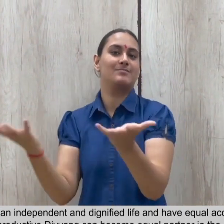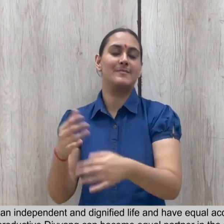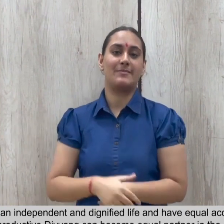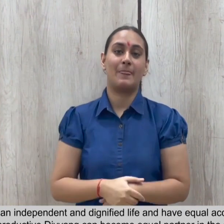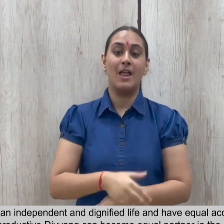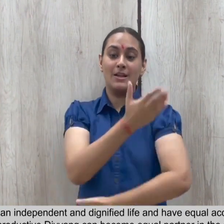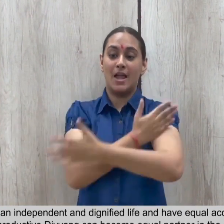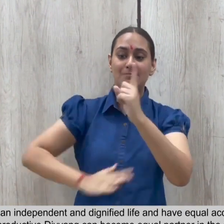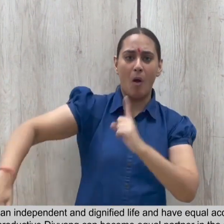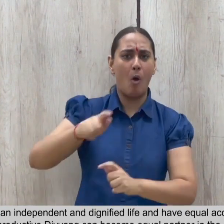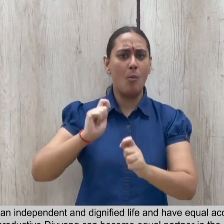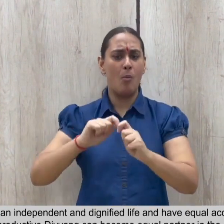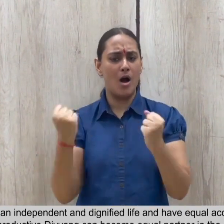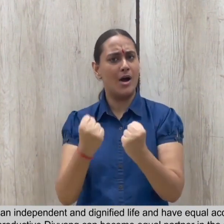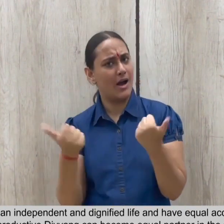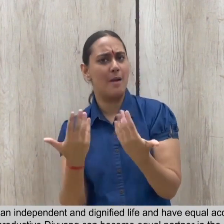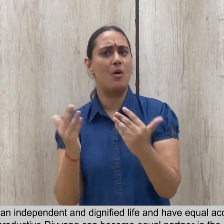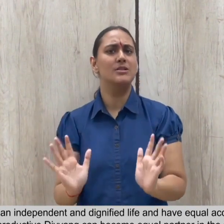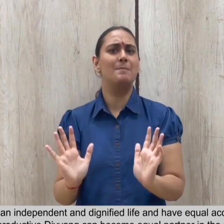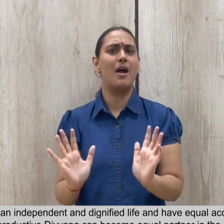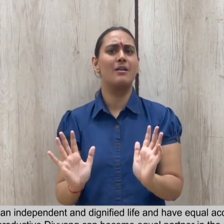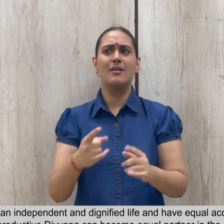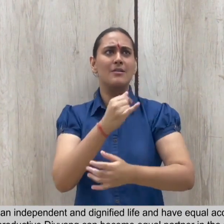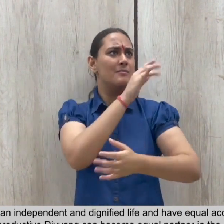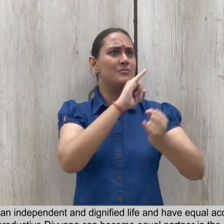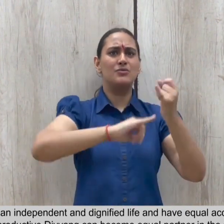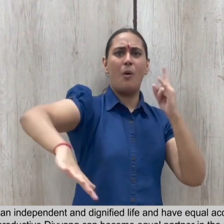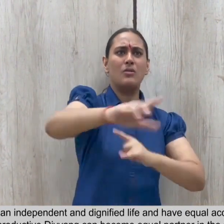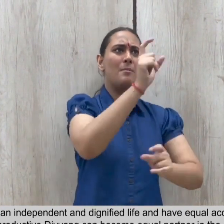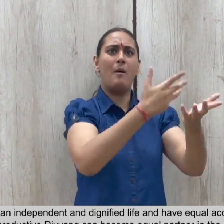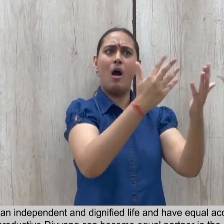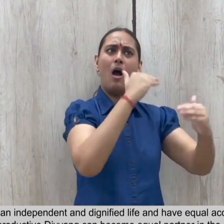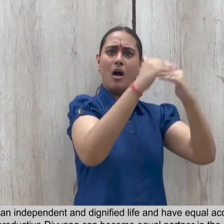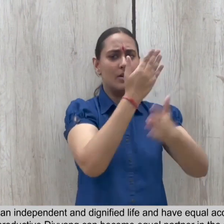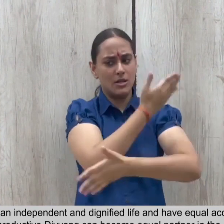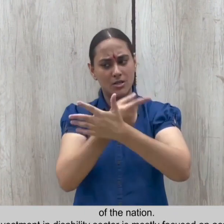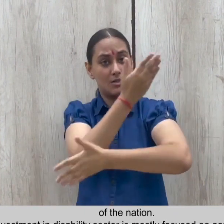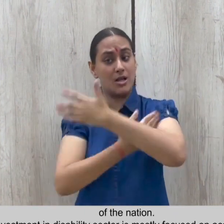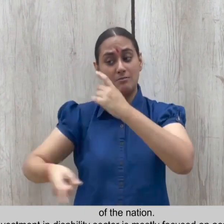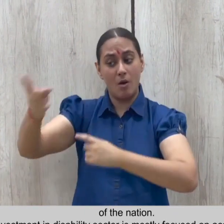A productive Dibyang can become equal partner in the socio-economic development of the nation.